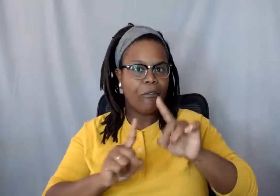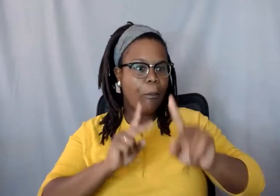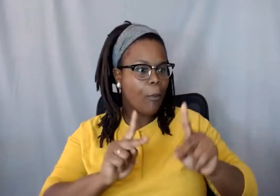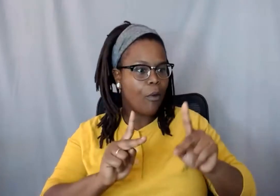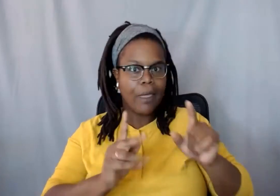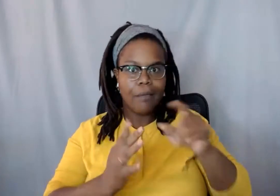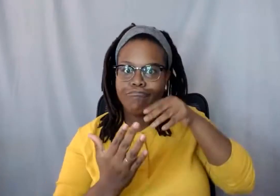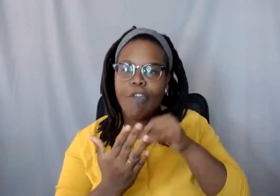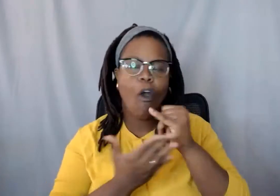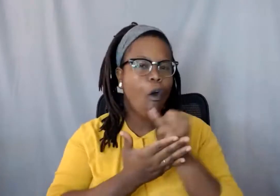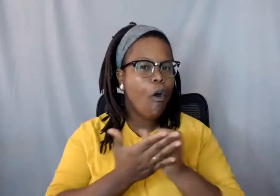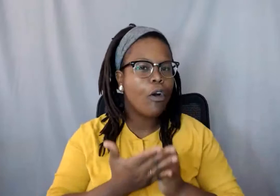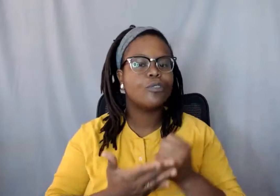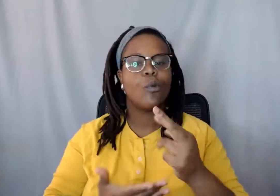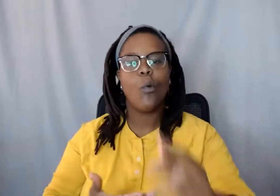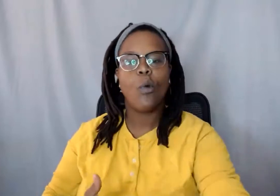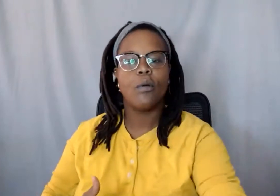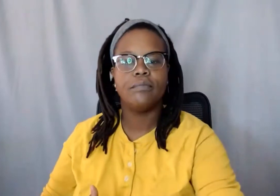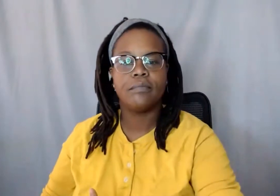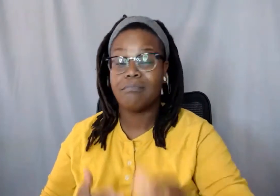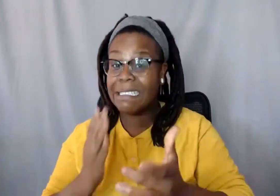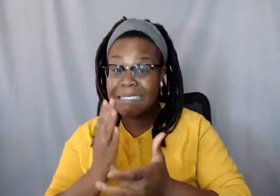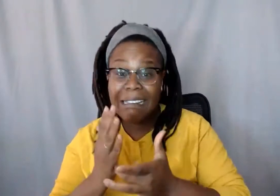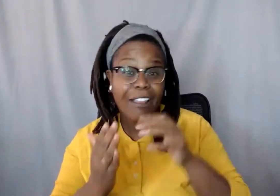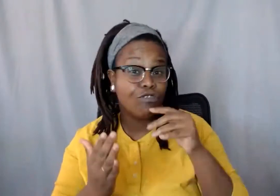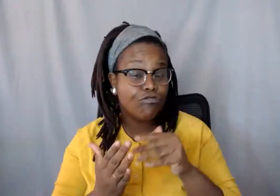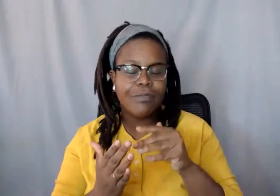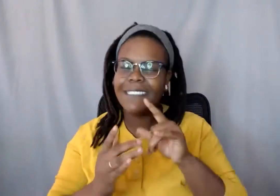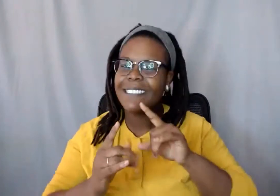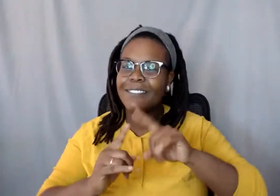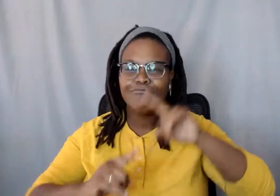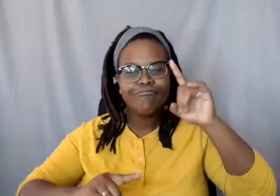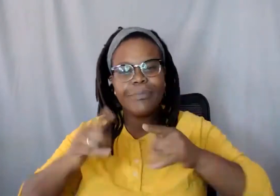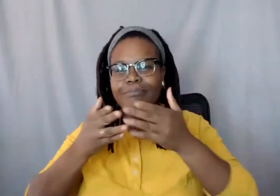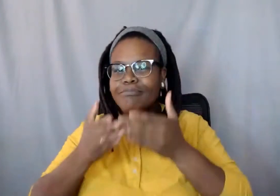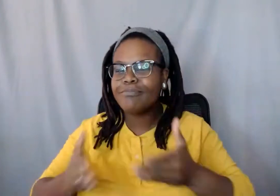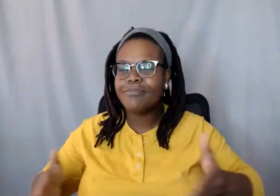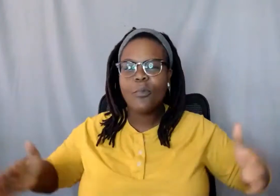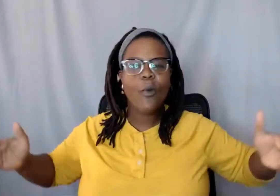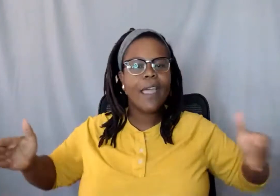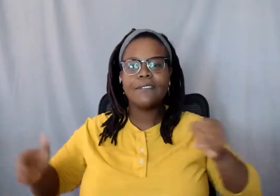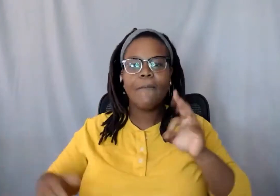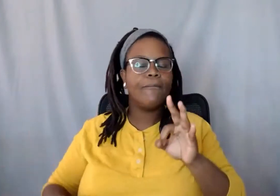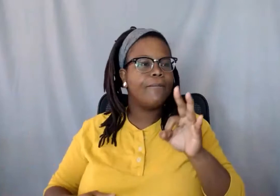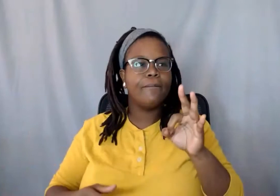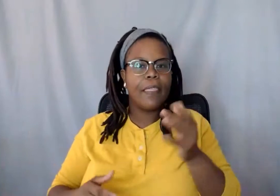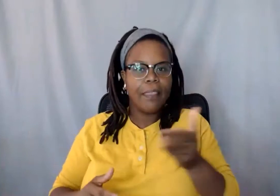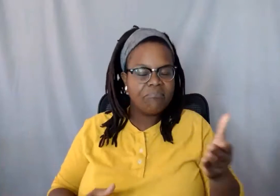study technology. There's just such a wide range, and you can really see that in the student